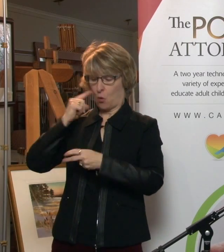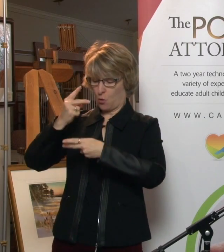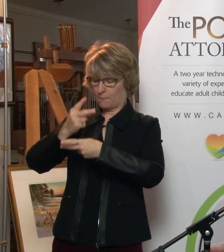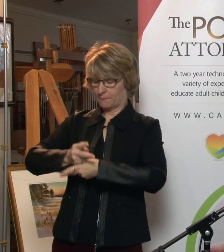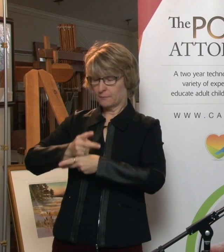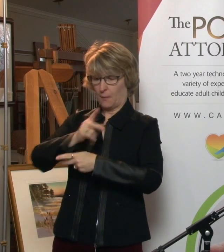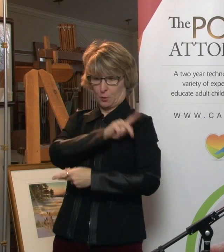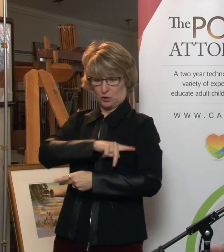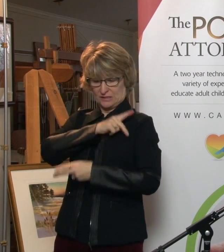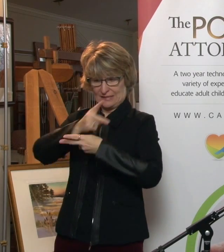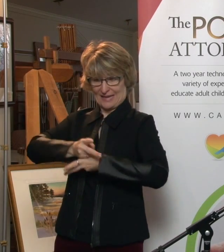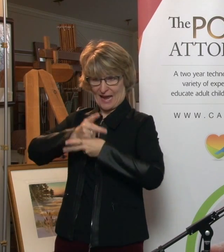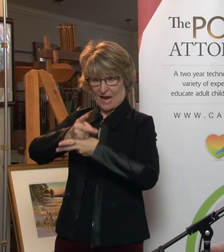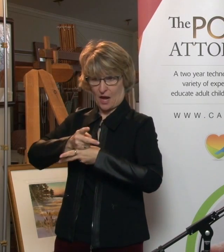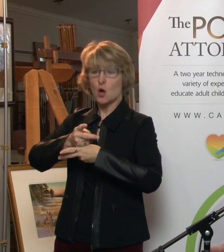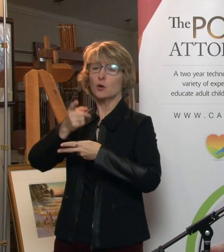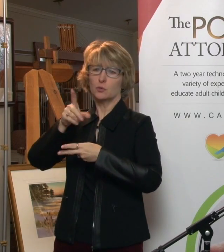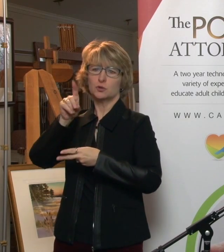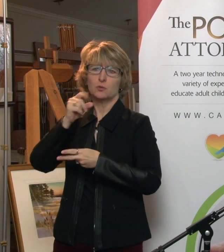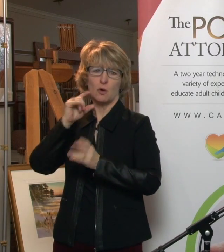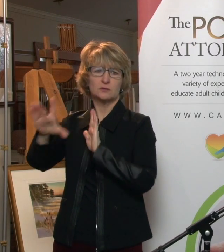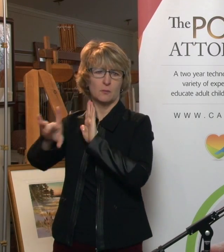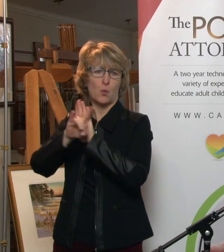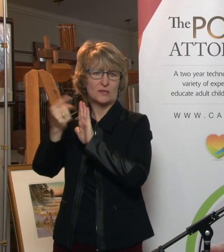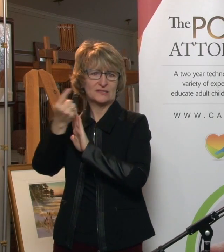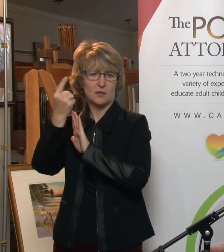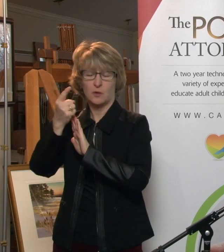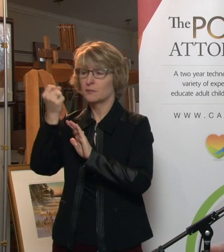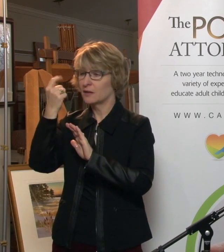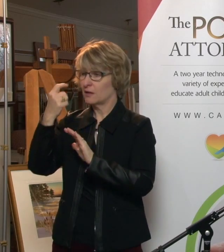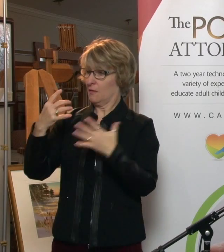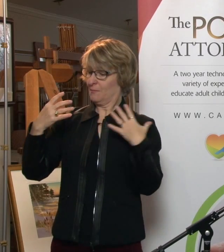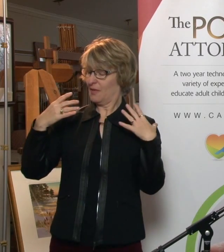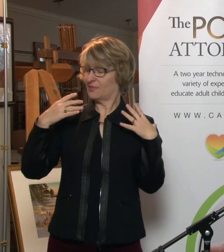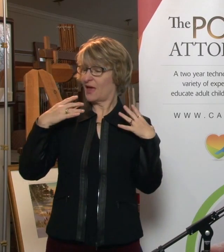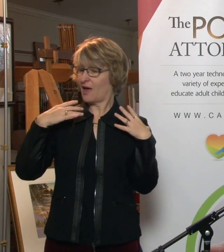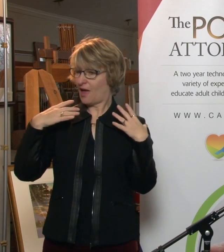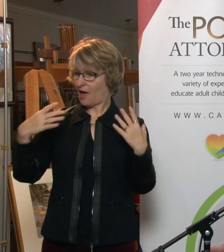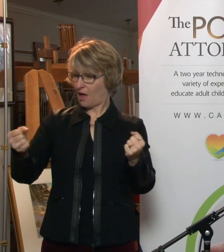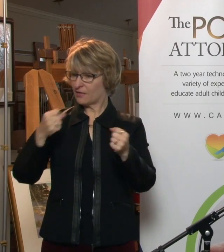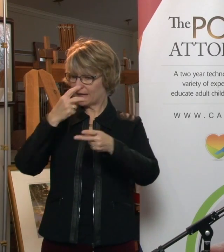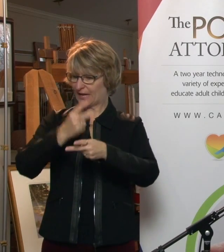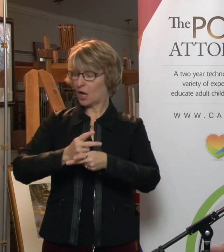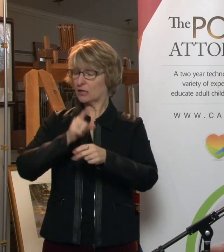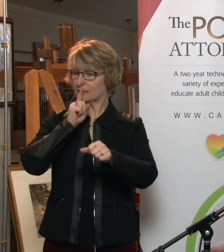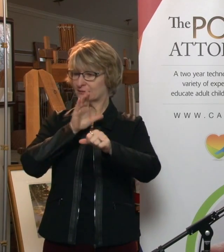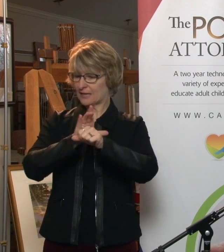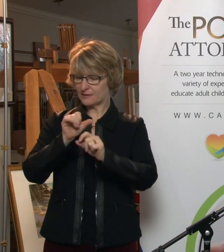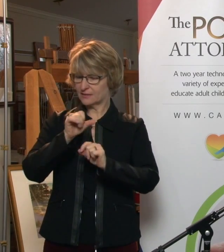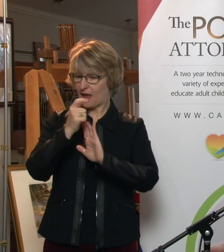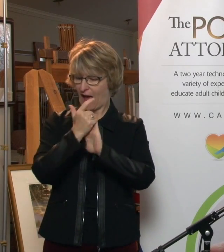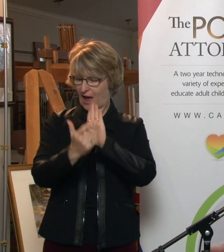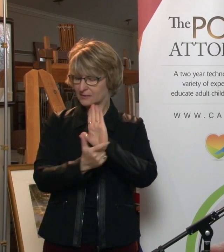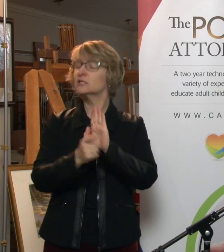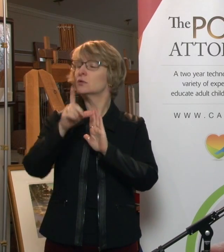probably want to be appointed, but we do have default provisions under the Health Care Consent Act in terms of making any medical decisions for you. But